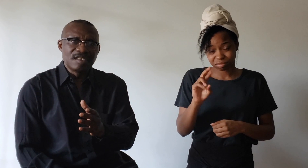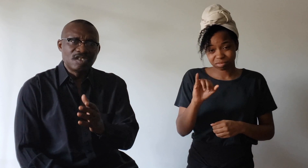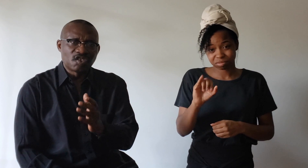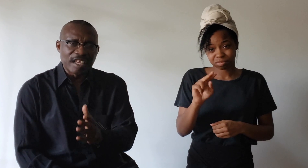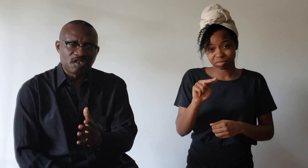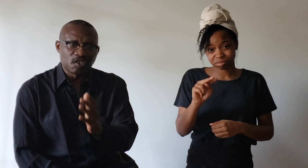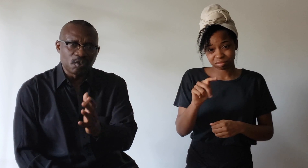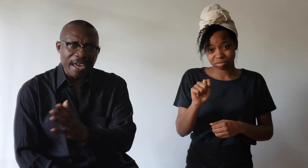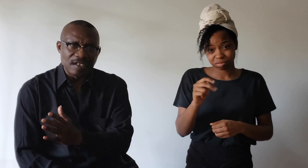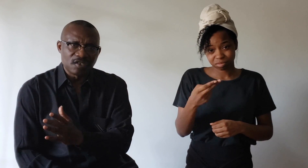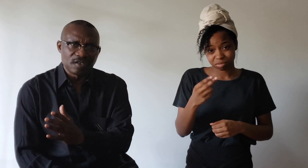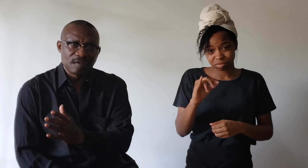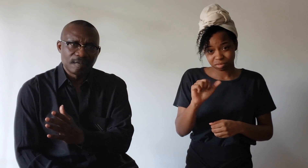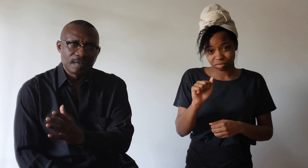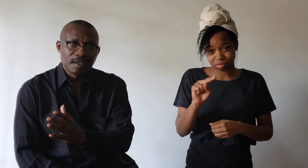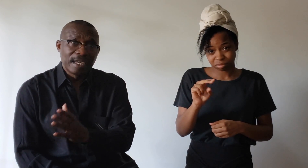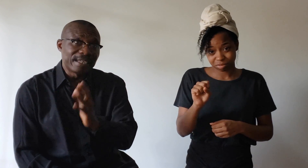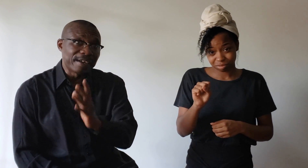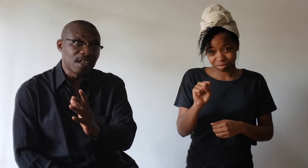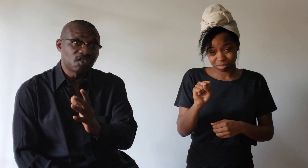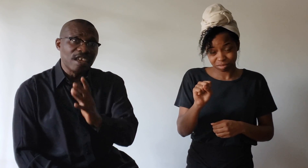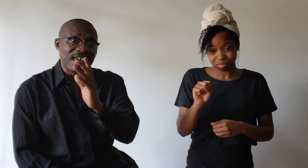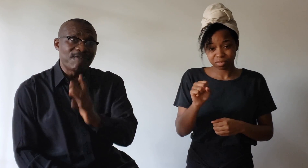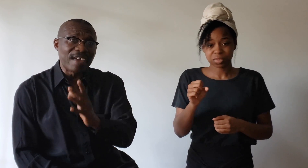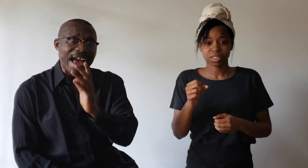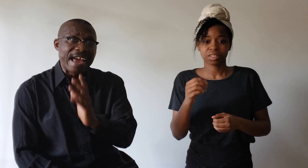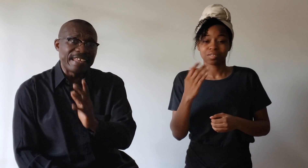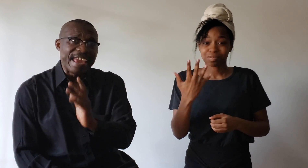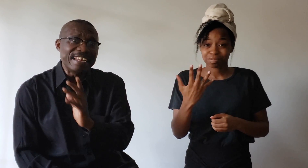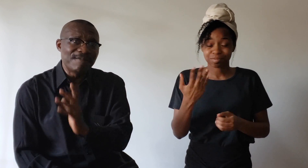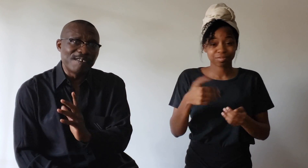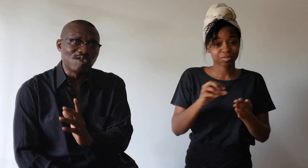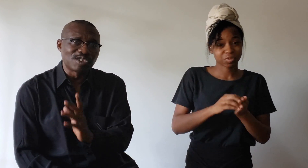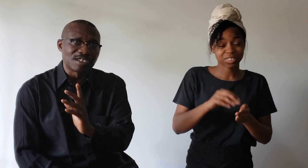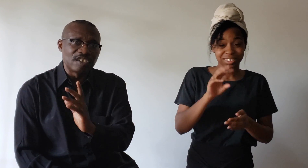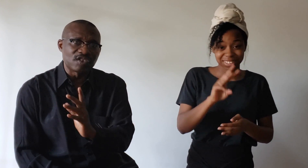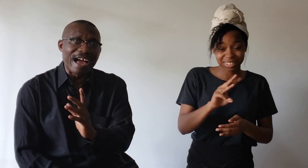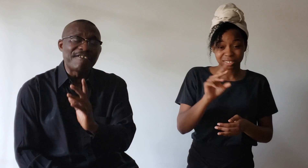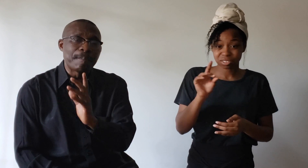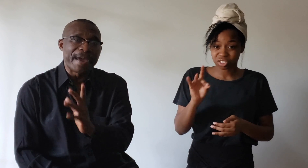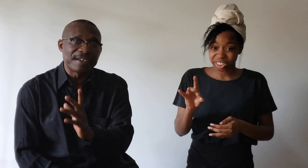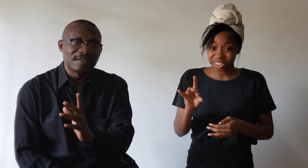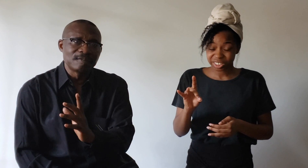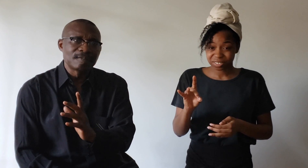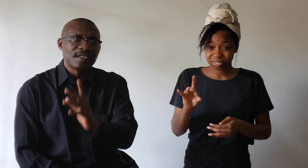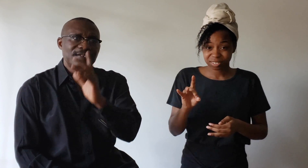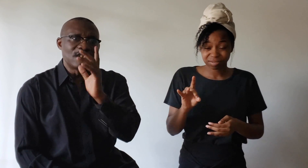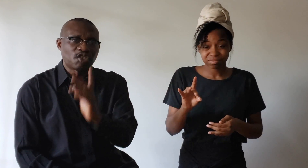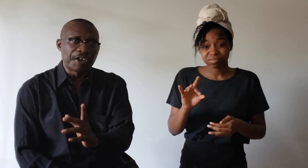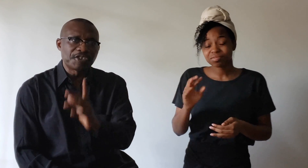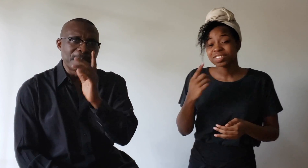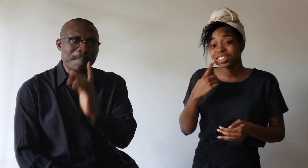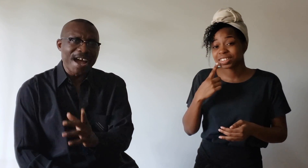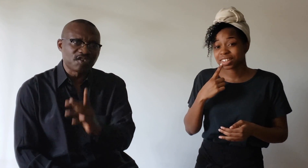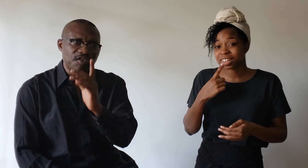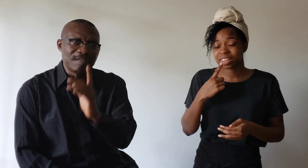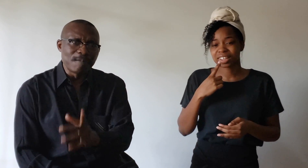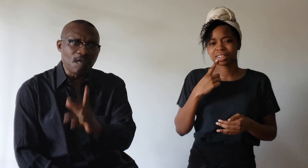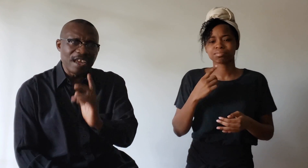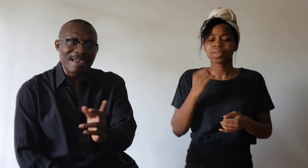6-8. And that is, if an individual is unrepeated, the church must remove him